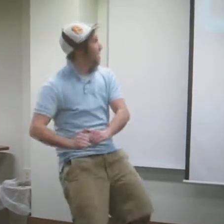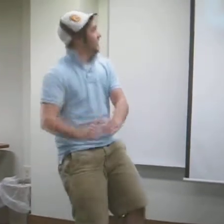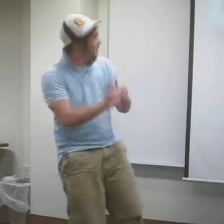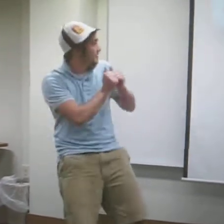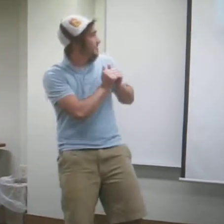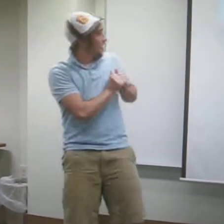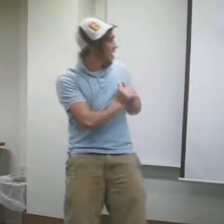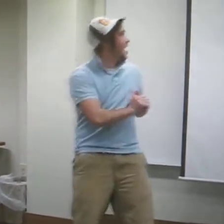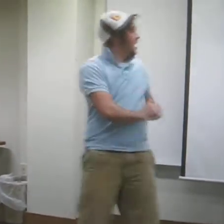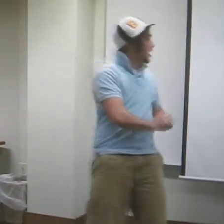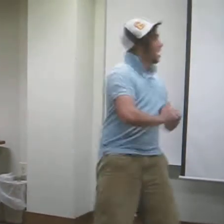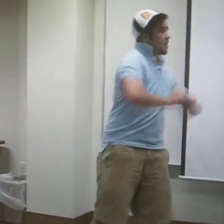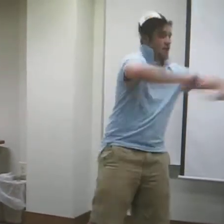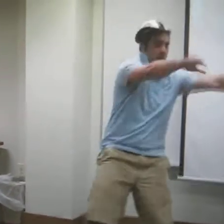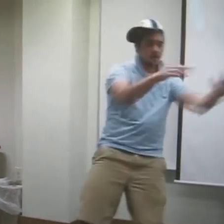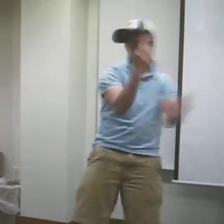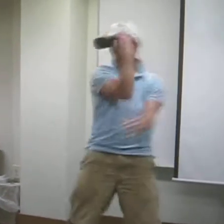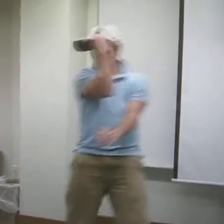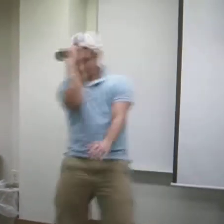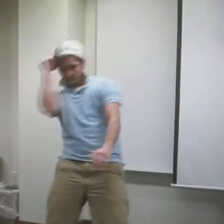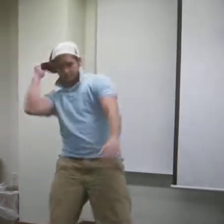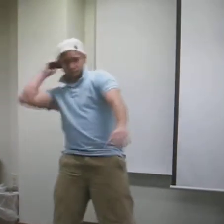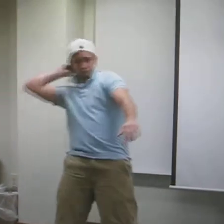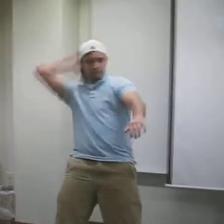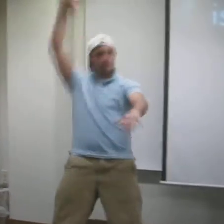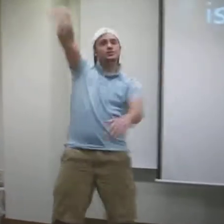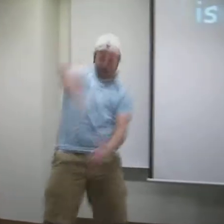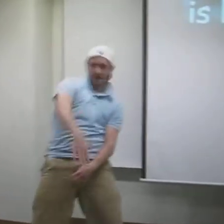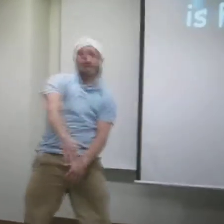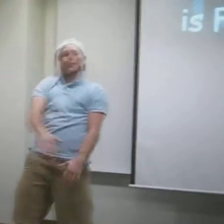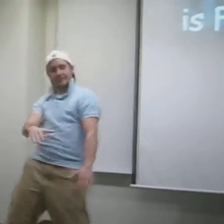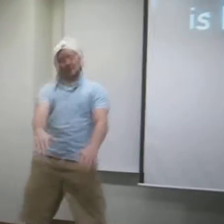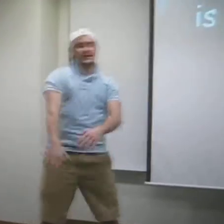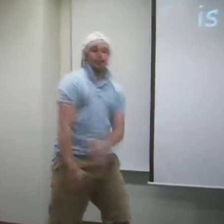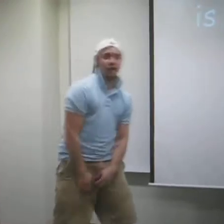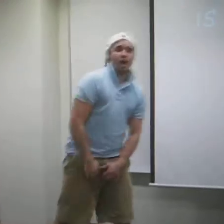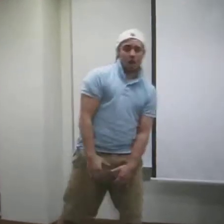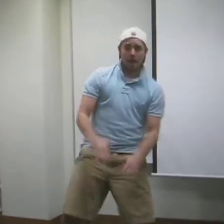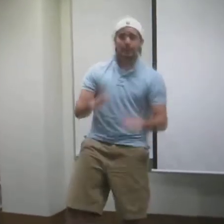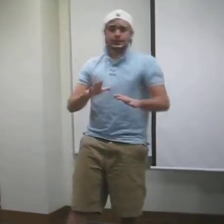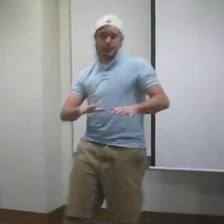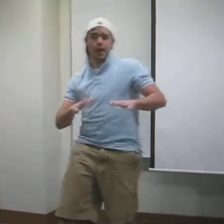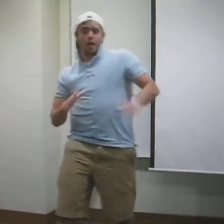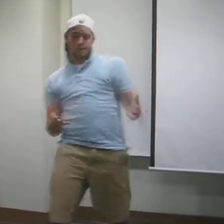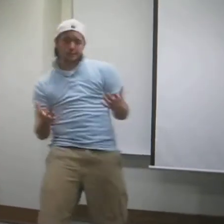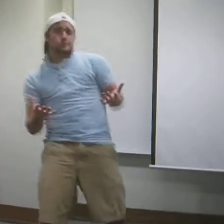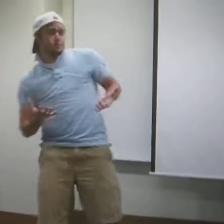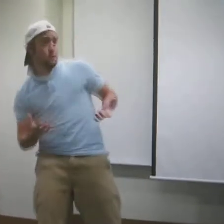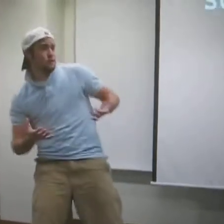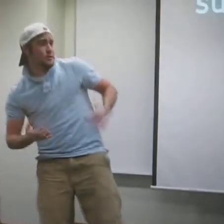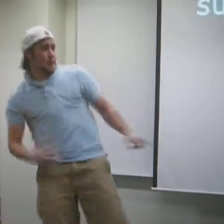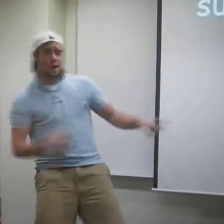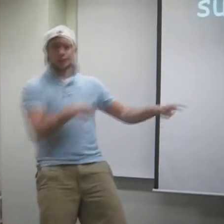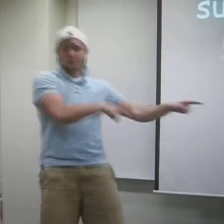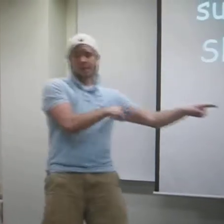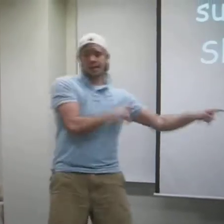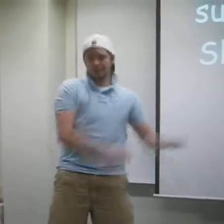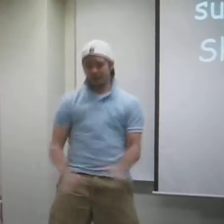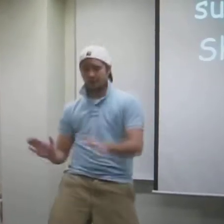if the sky is falling down Like she's close to me She gets down